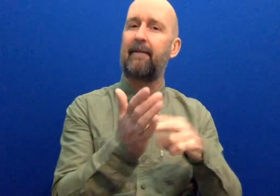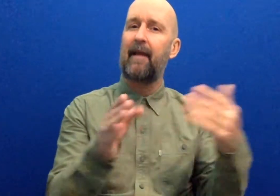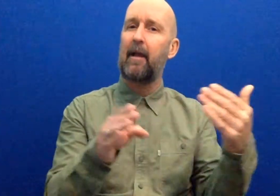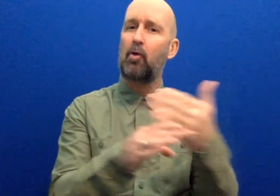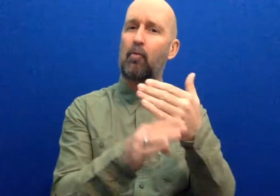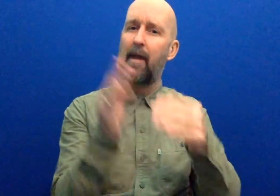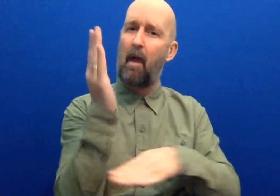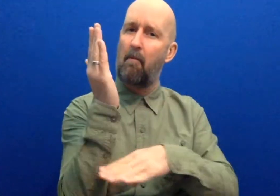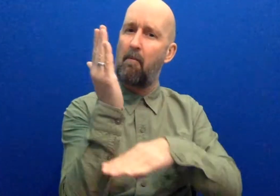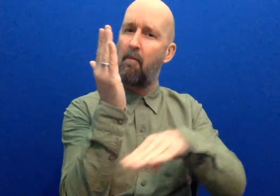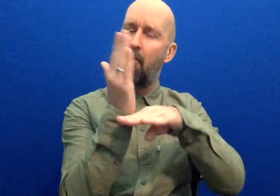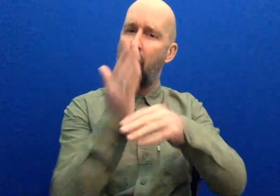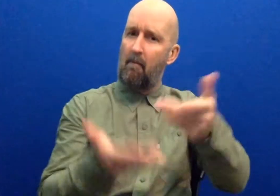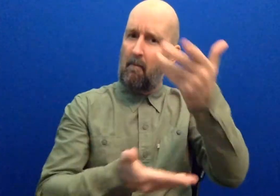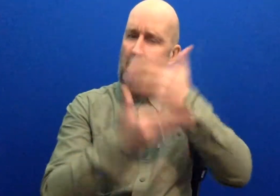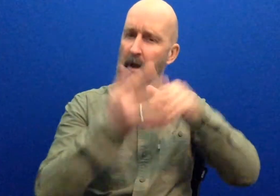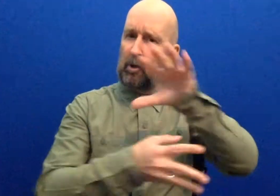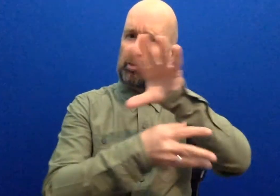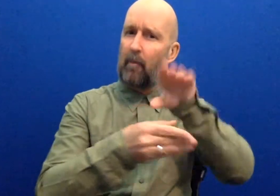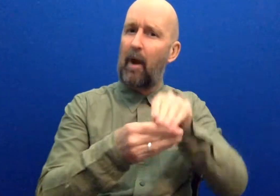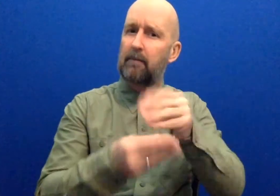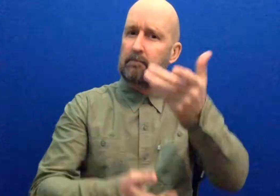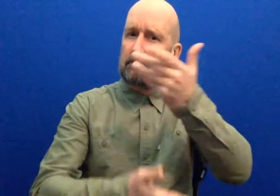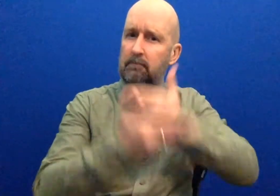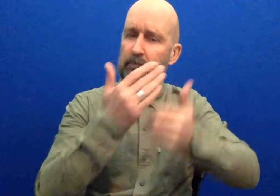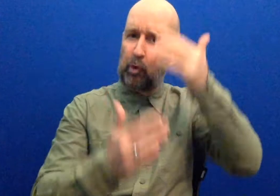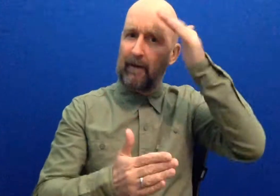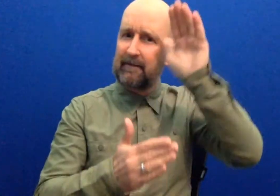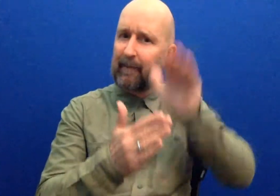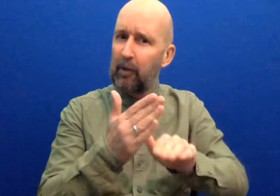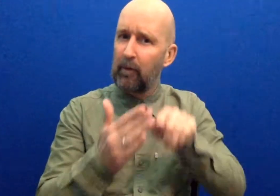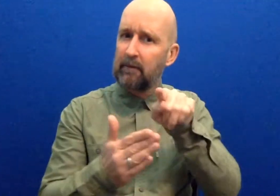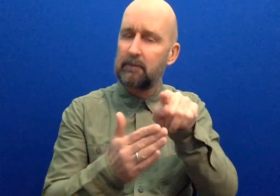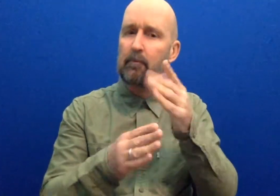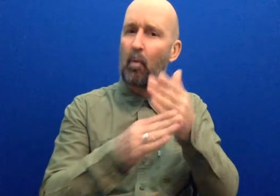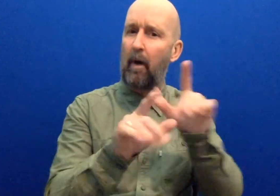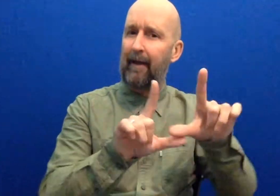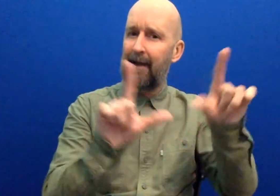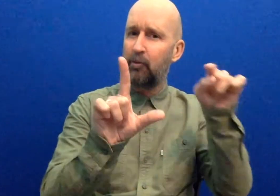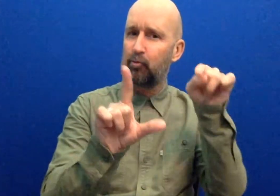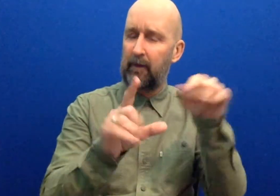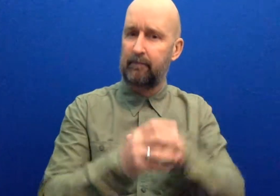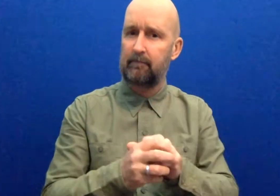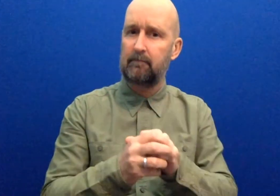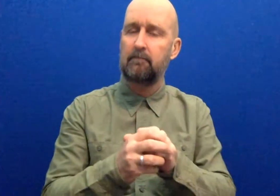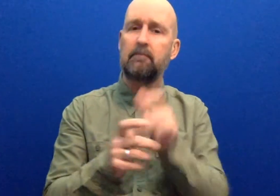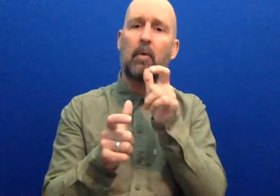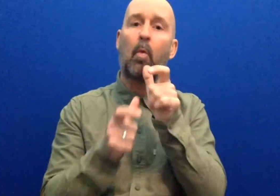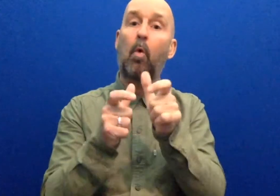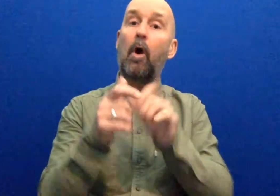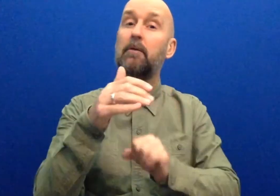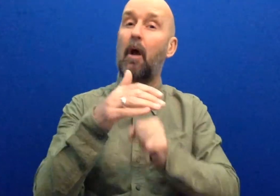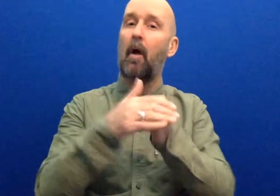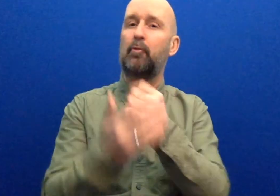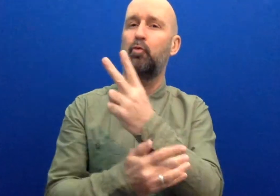date, telling us about your experiences within the industry. Max 200 words.